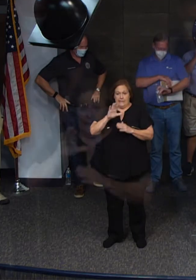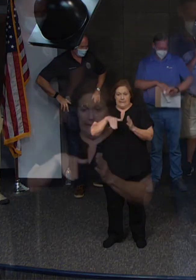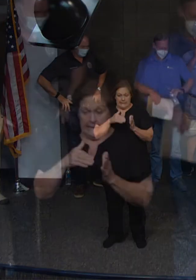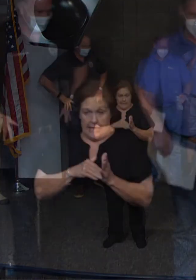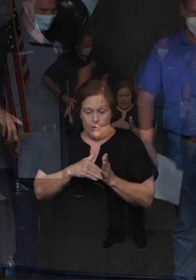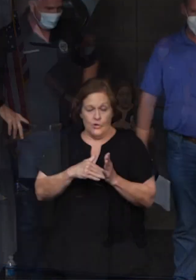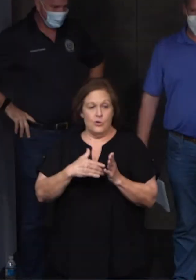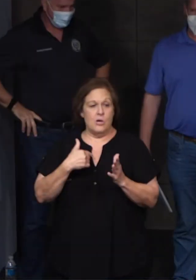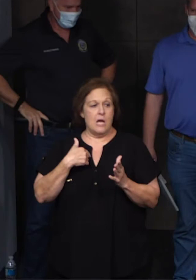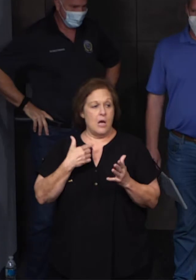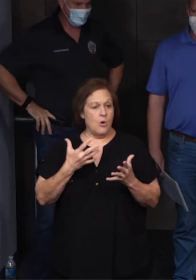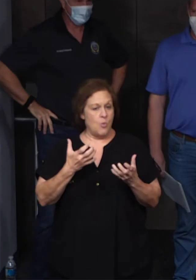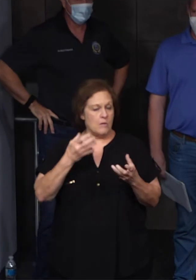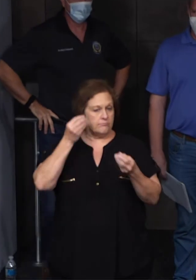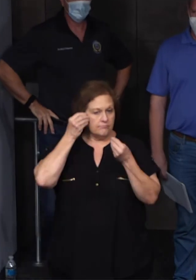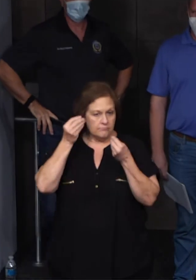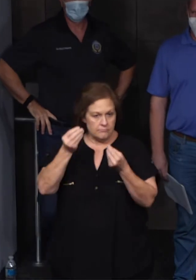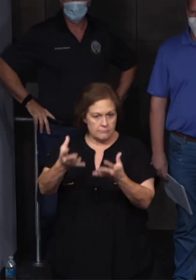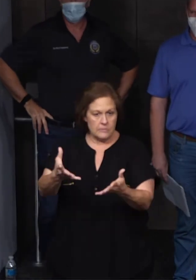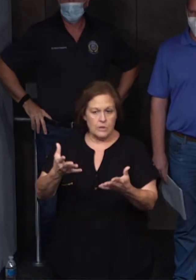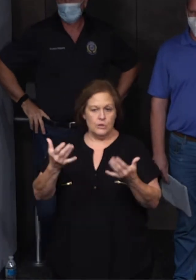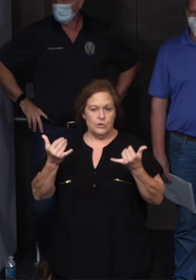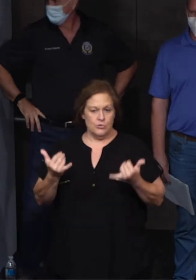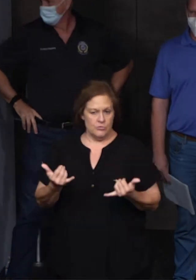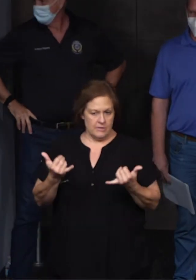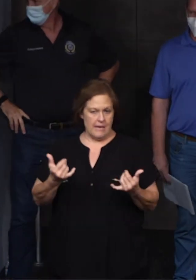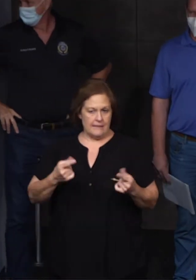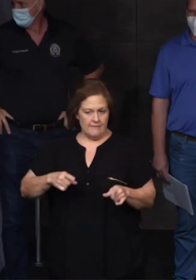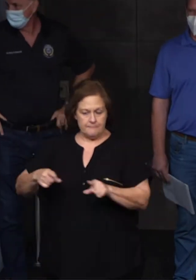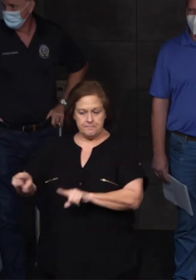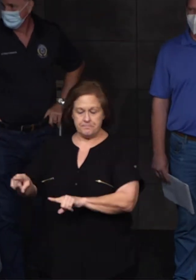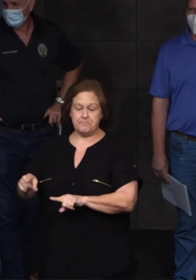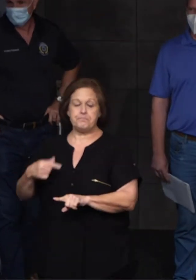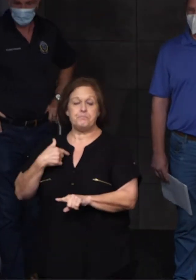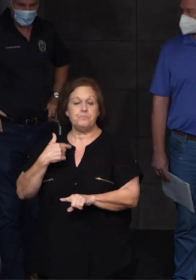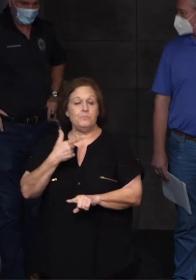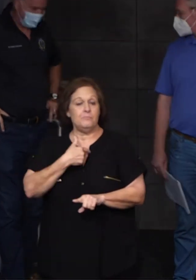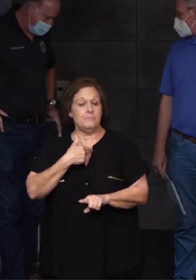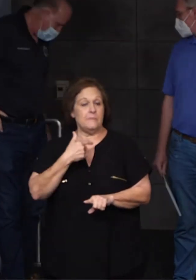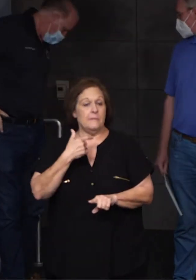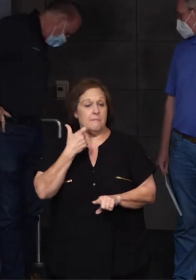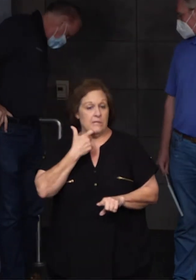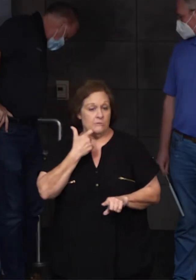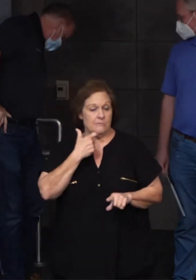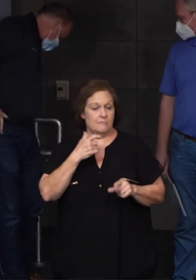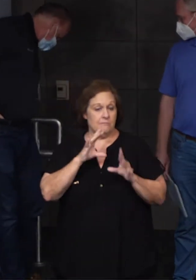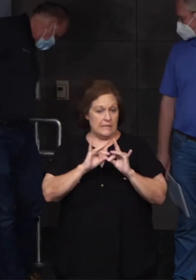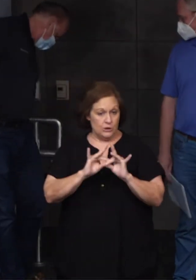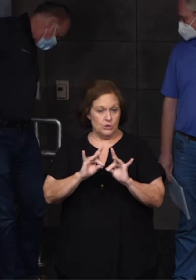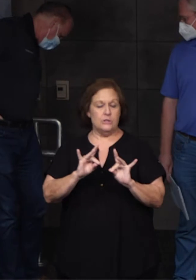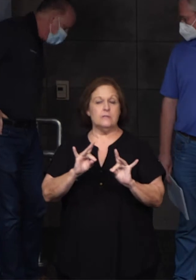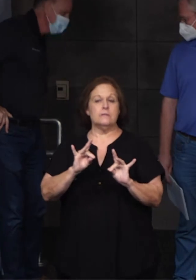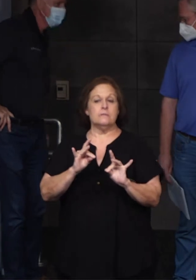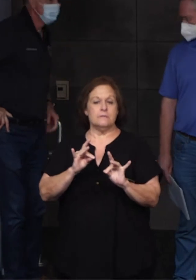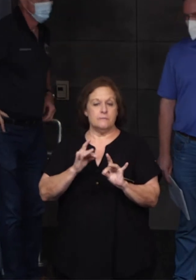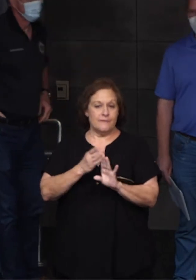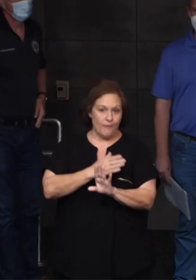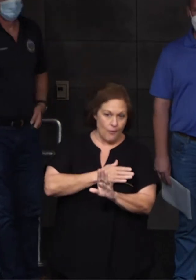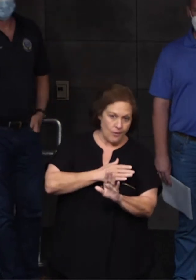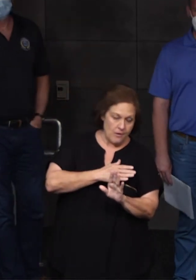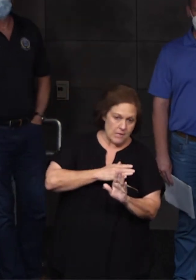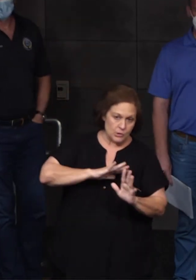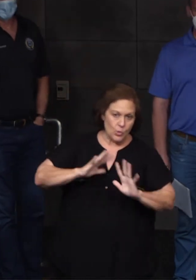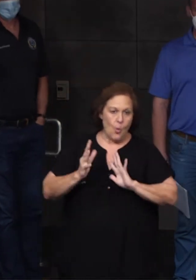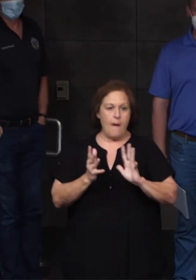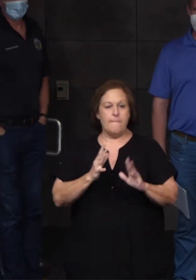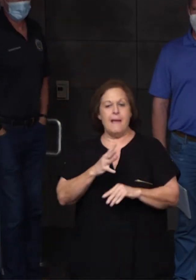want to give an update on today's activities. So, as we have mentioned before, and I have mentioned before pre-storm, and